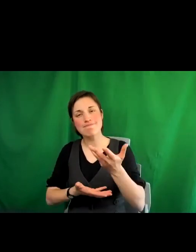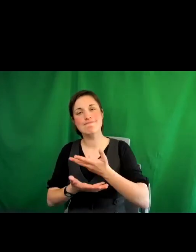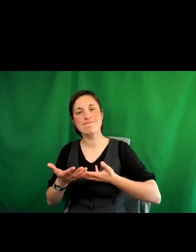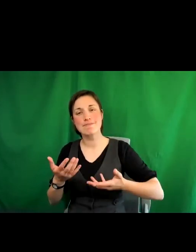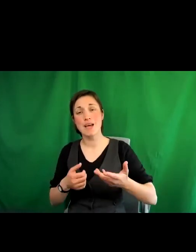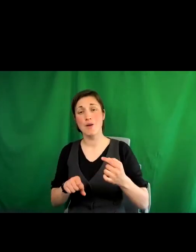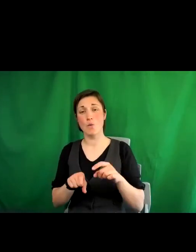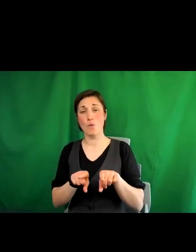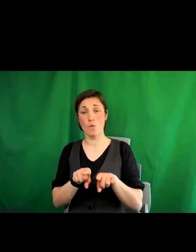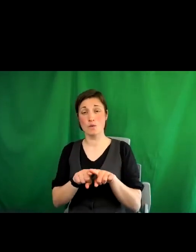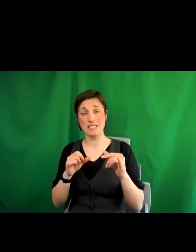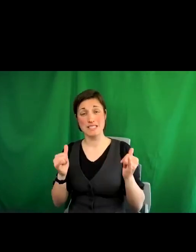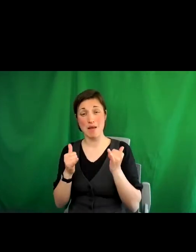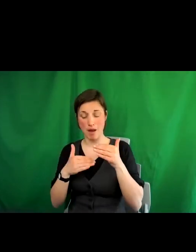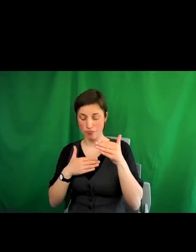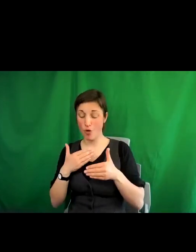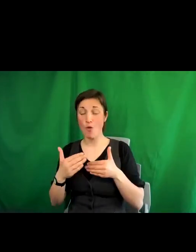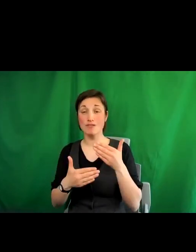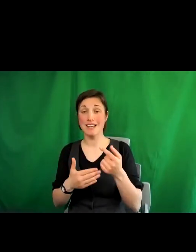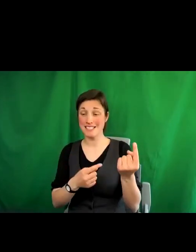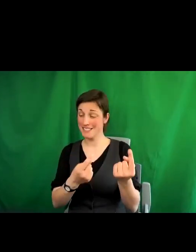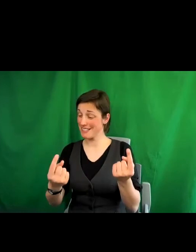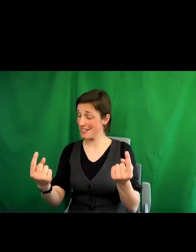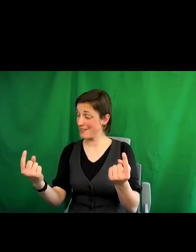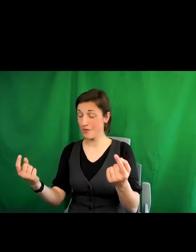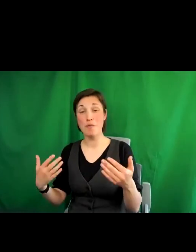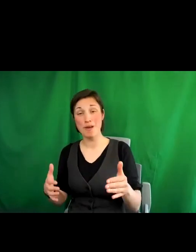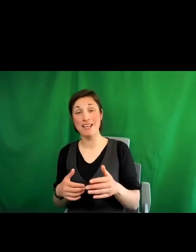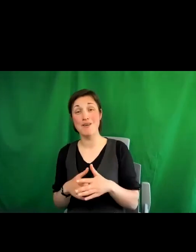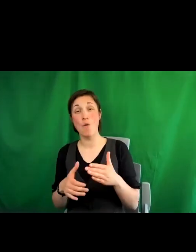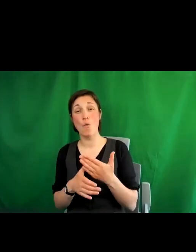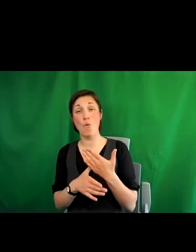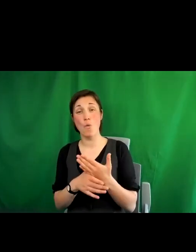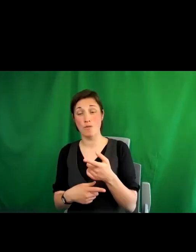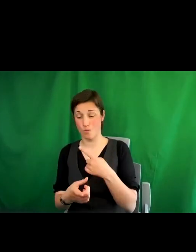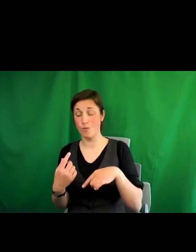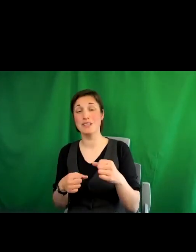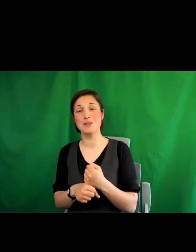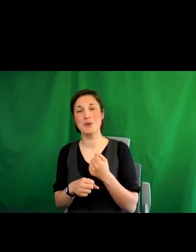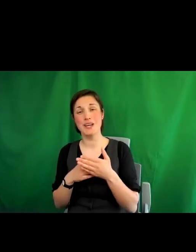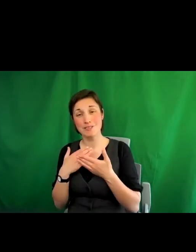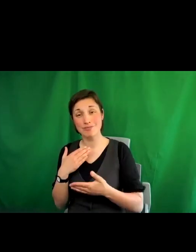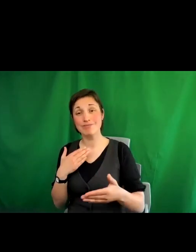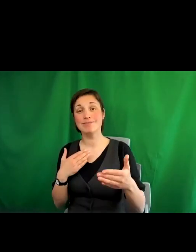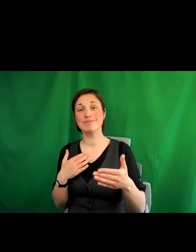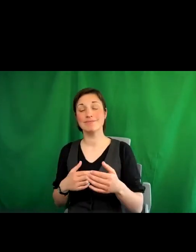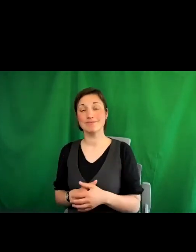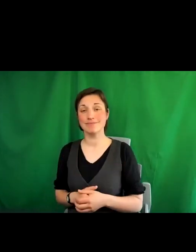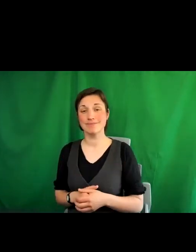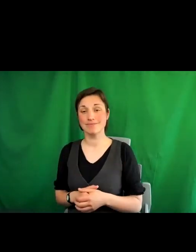the progress that each of us can make in the work that we're both undertaking. So with that,